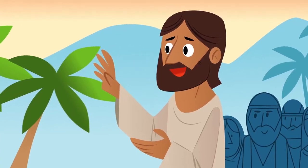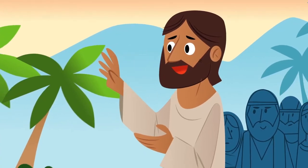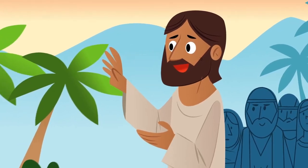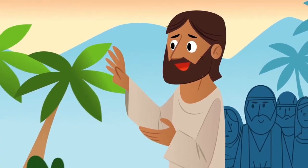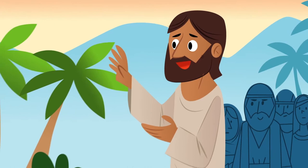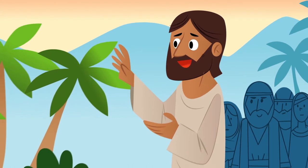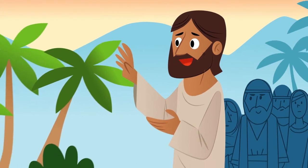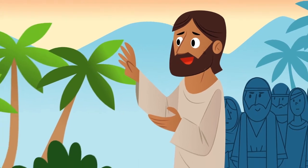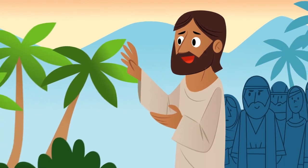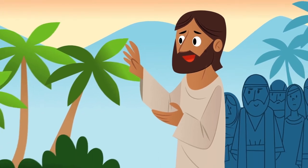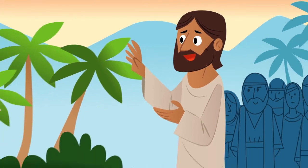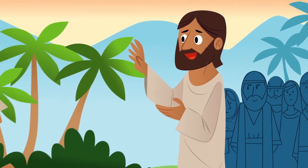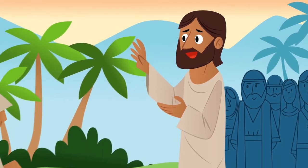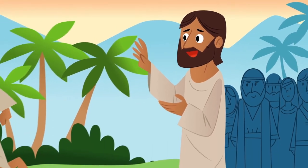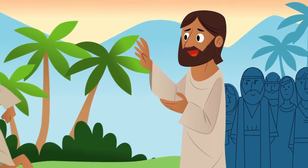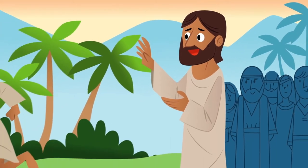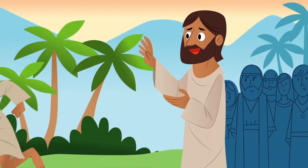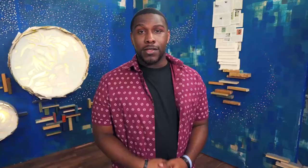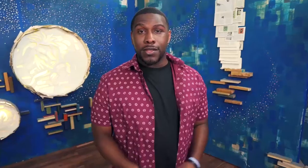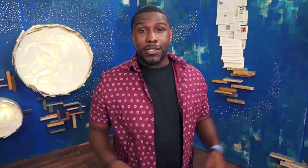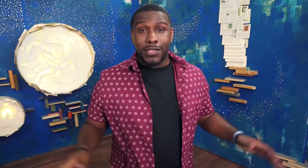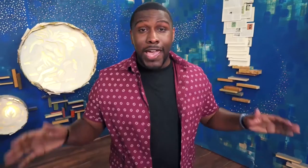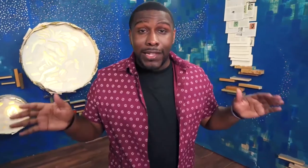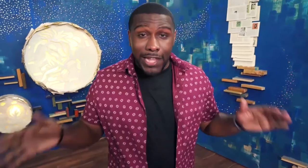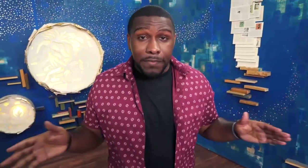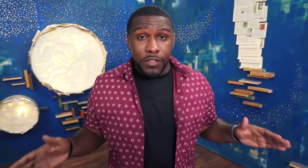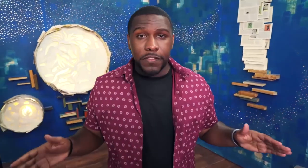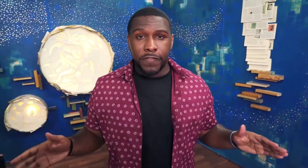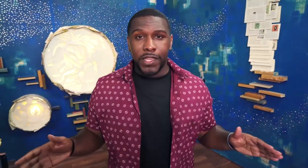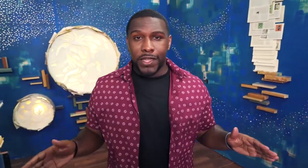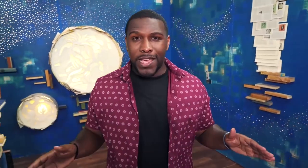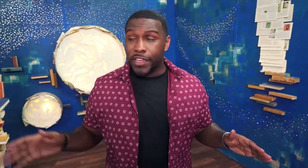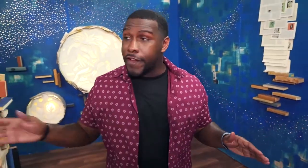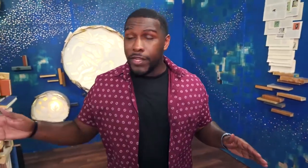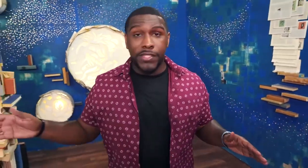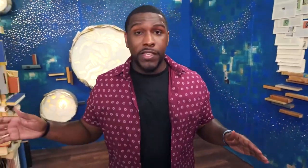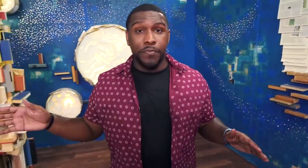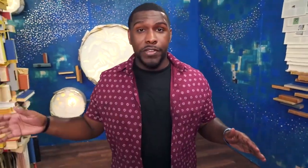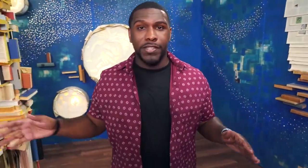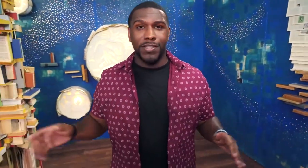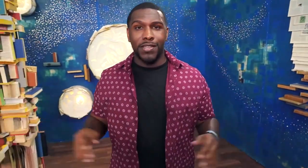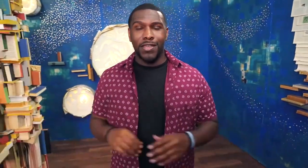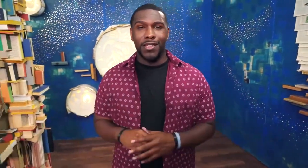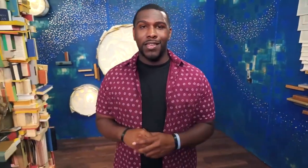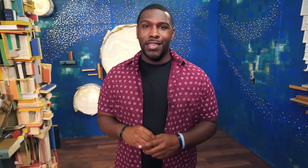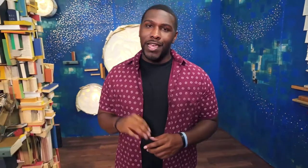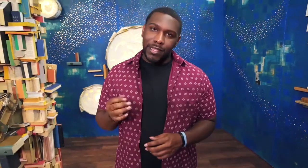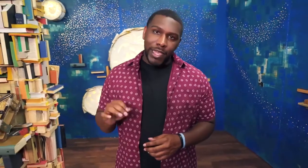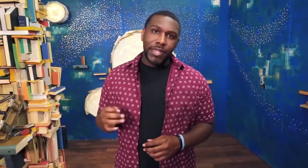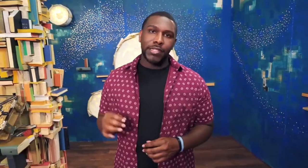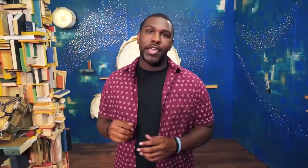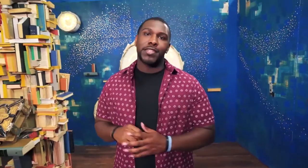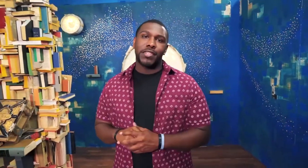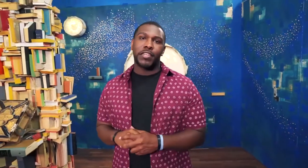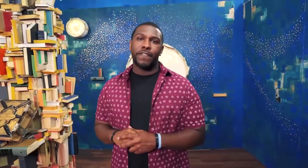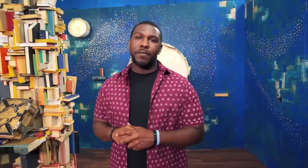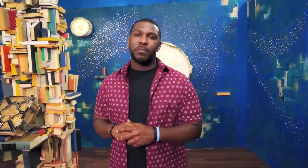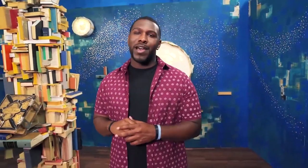your faith has healed you Zack leapt to his feet as he hurried to see the priests he had delayed his chance to see his family by